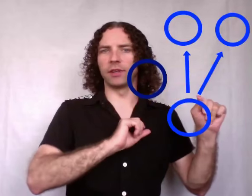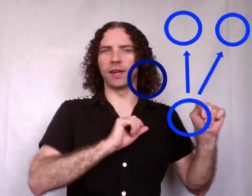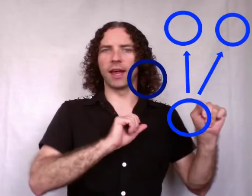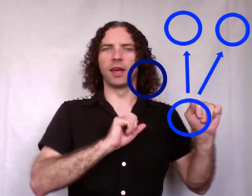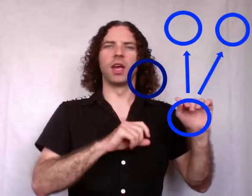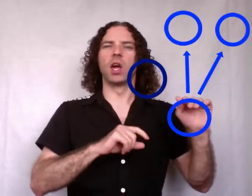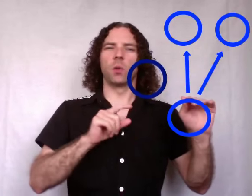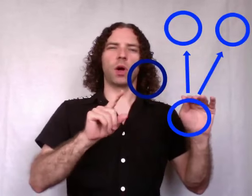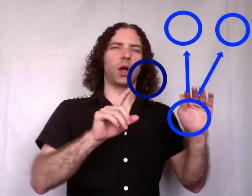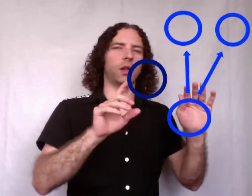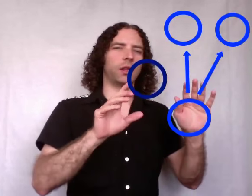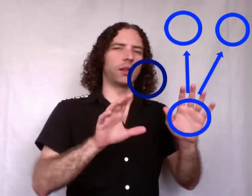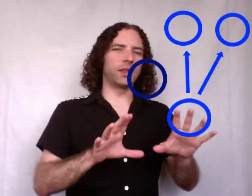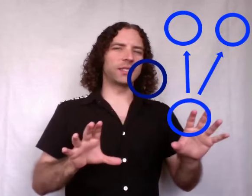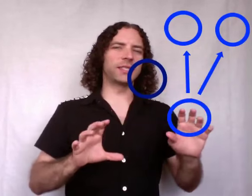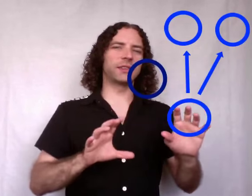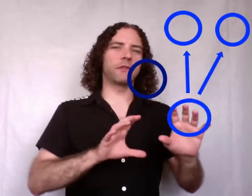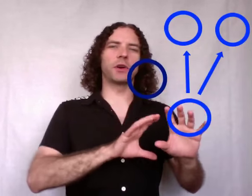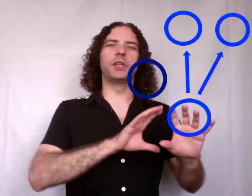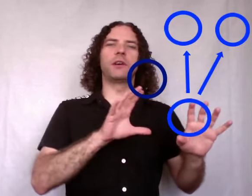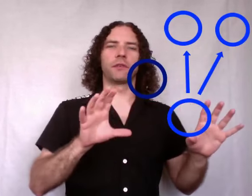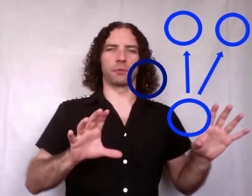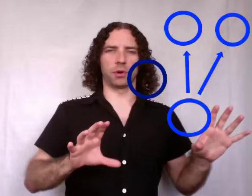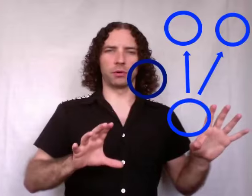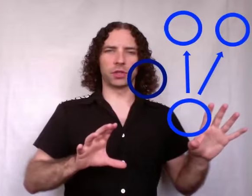and dead. Well, this is a very different approach.